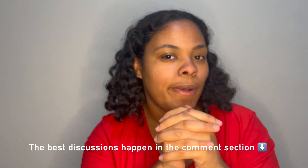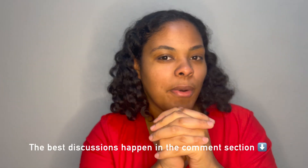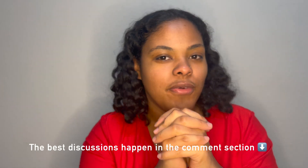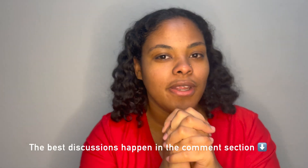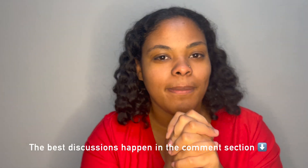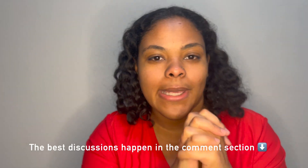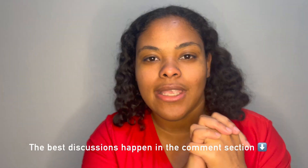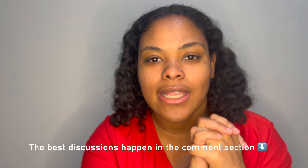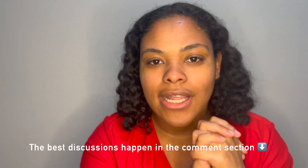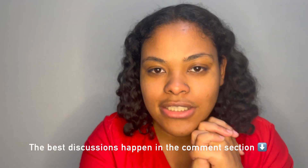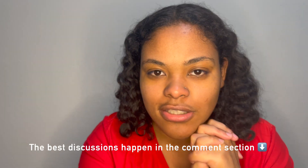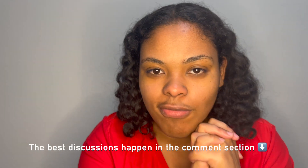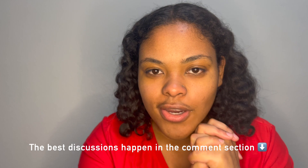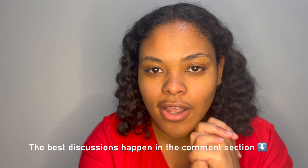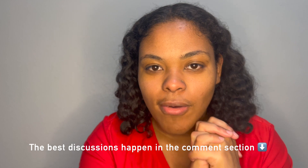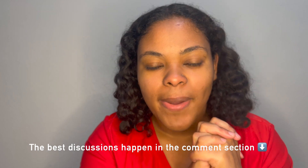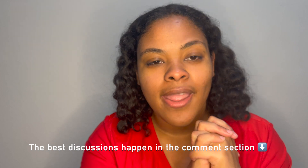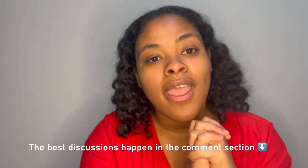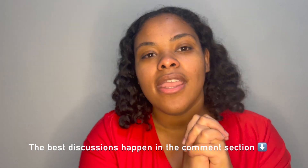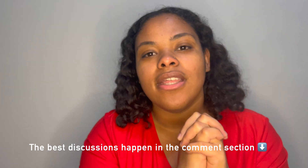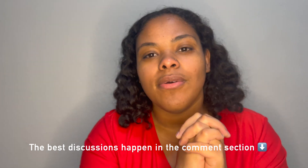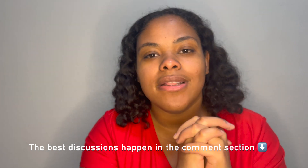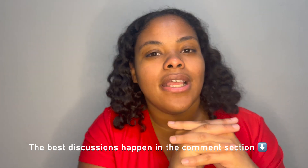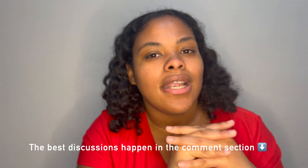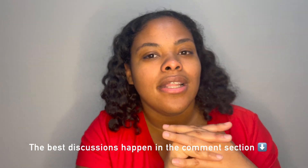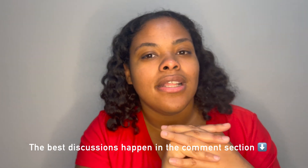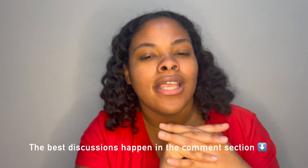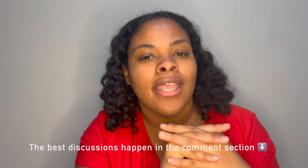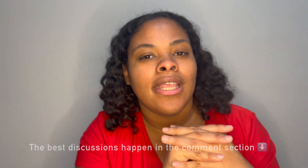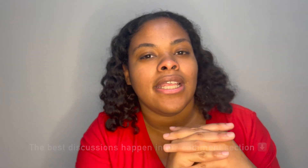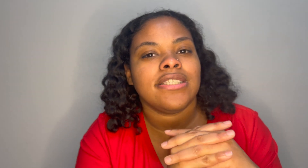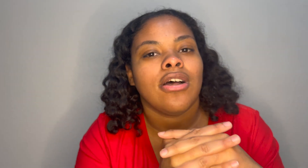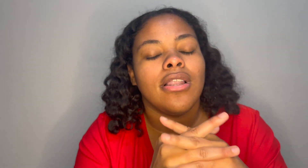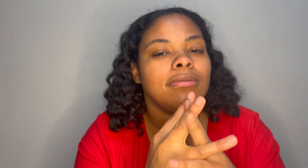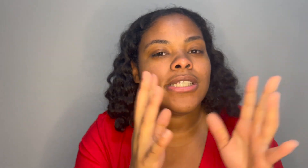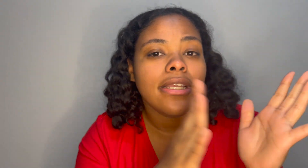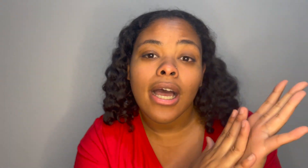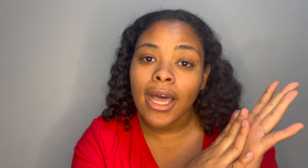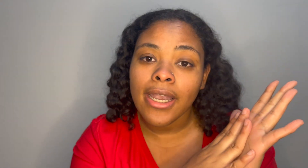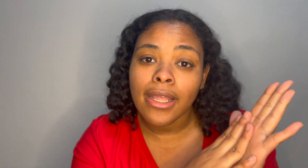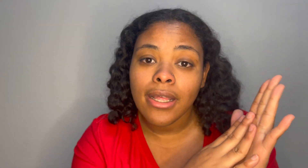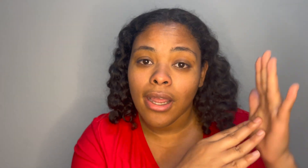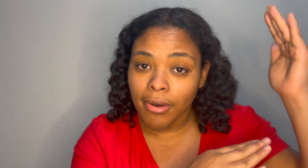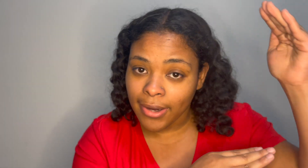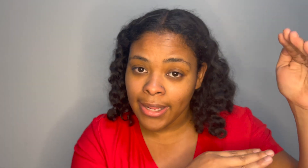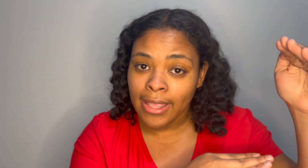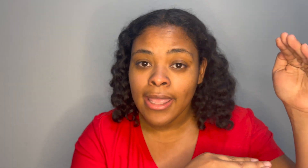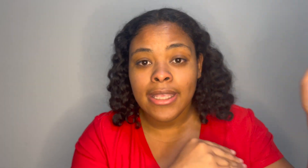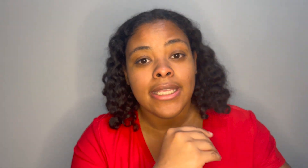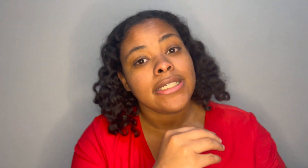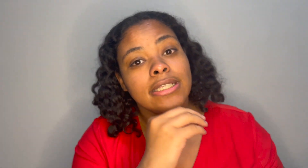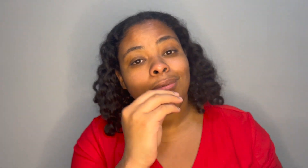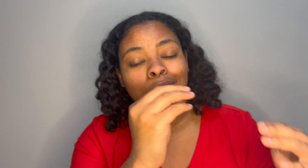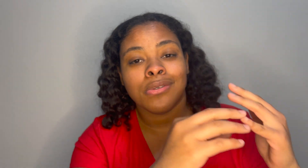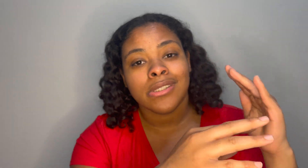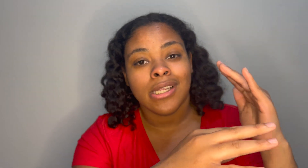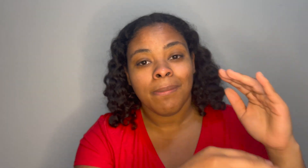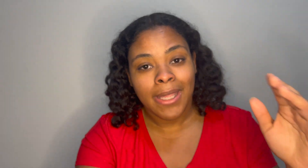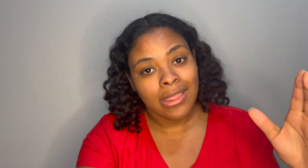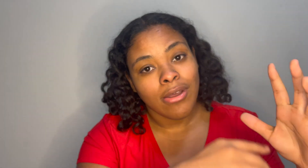i'm over here making connections for y'all but you know at the end of the day it's all up to god all right he's the one who's gonna make the